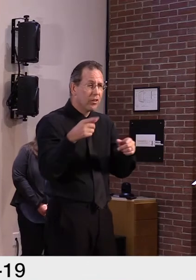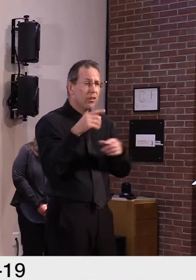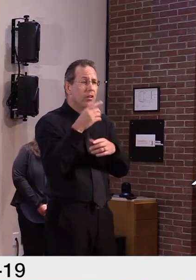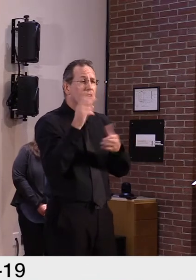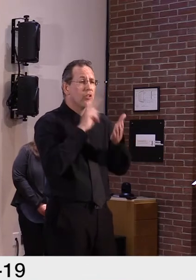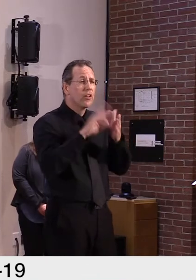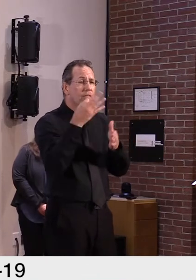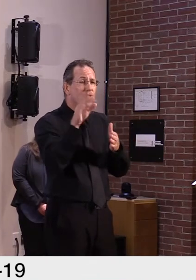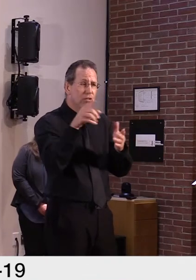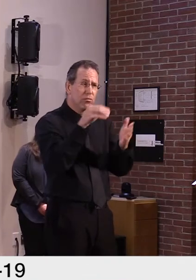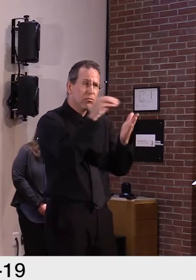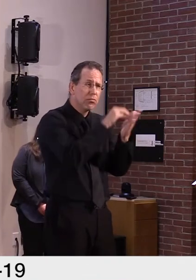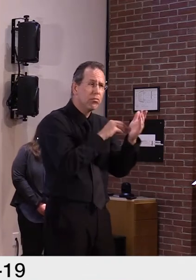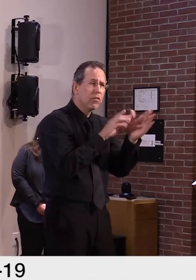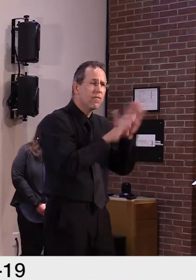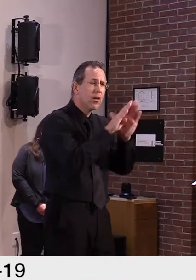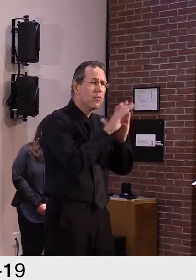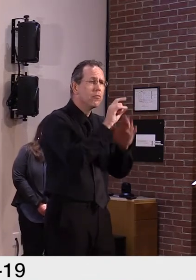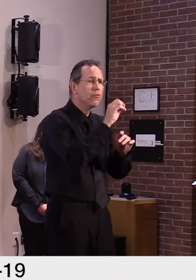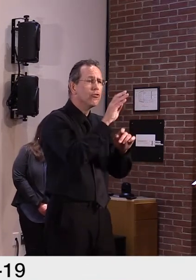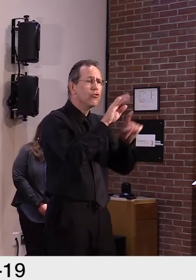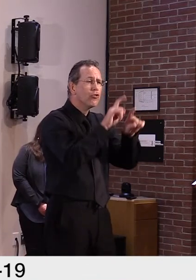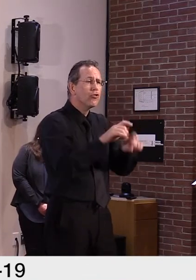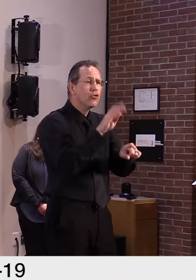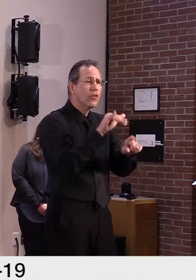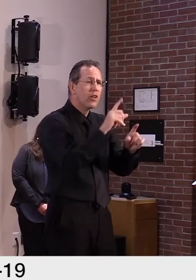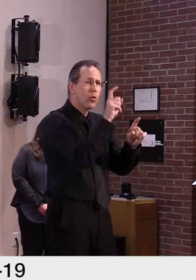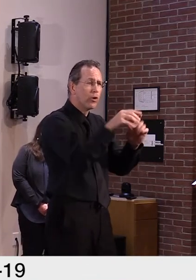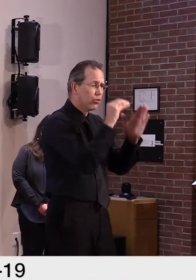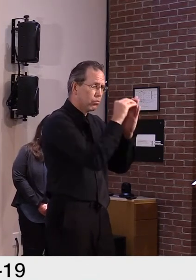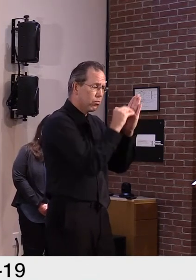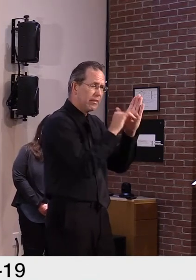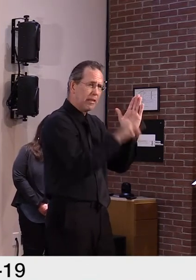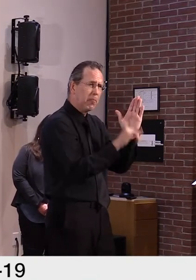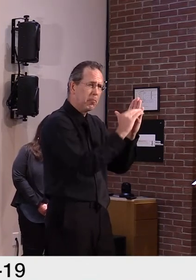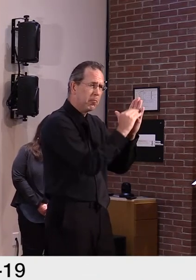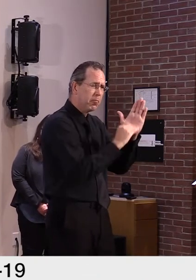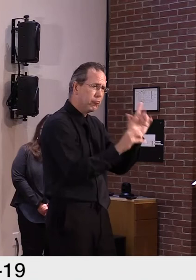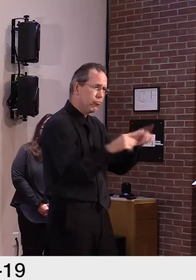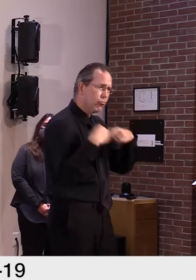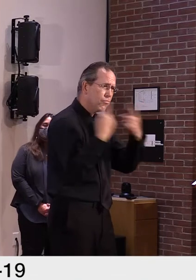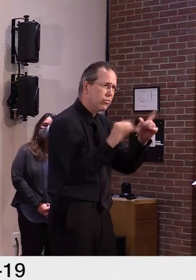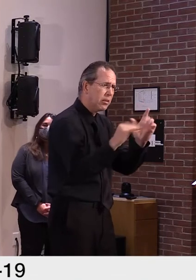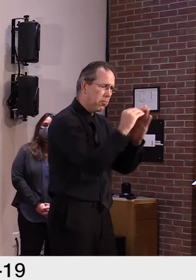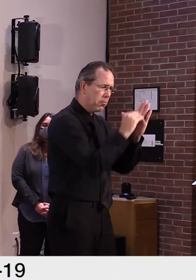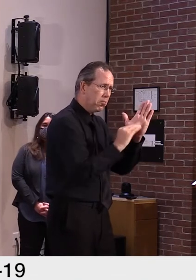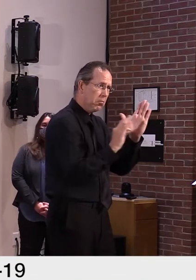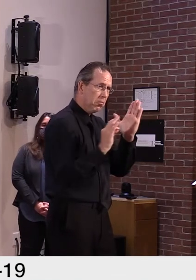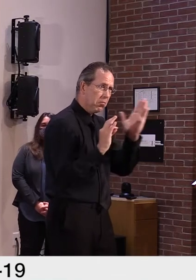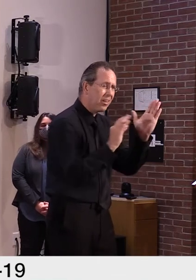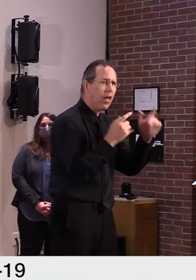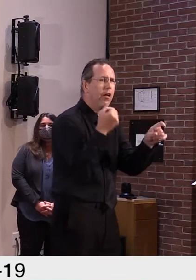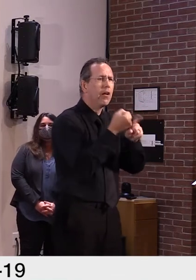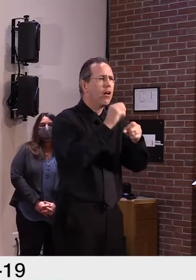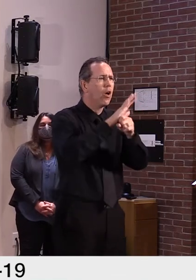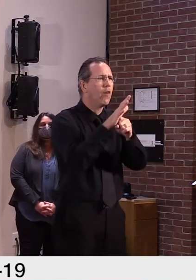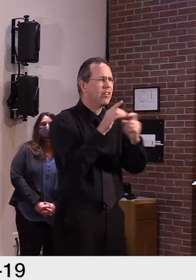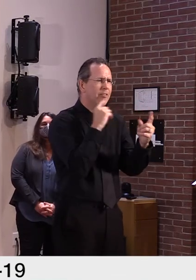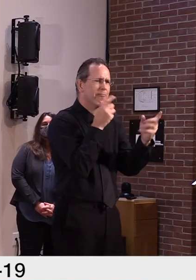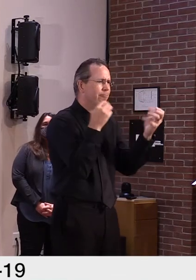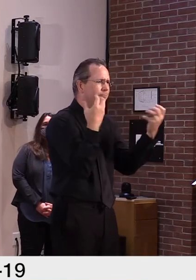Statistics and the Census Bureau. Um, and at this time, they've chosen, uh, consistency over